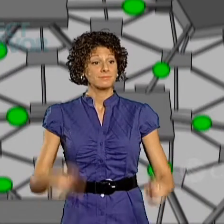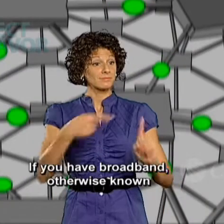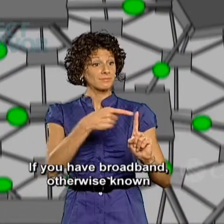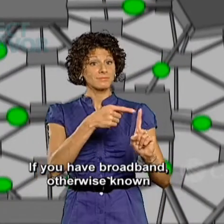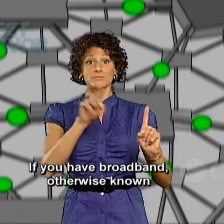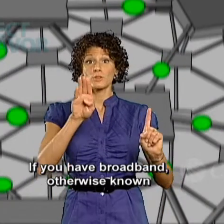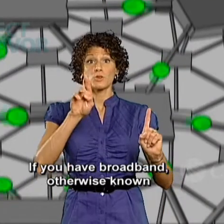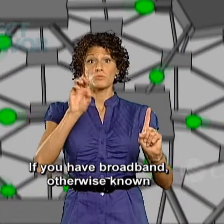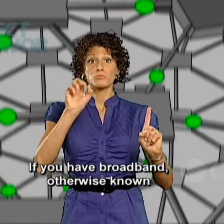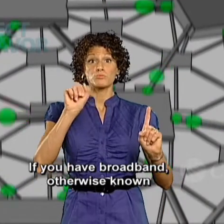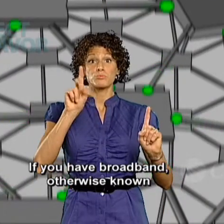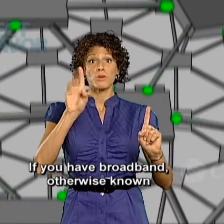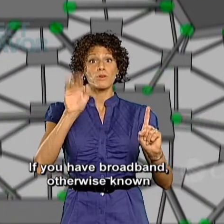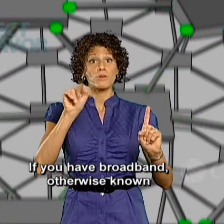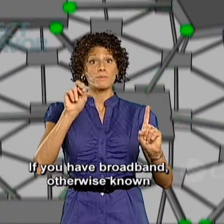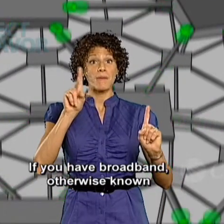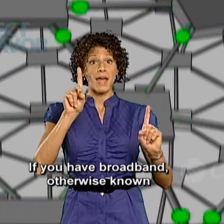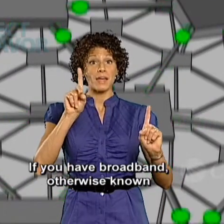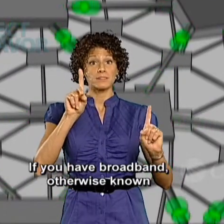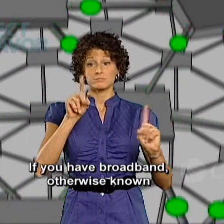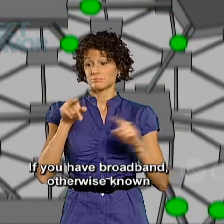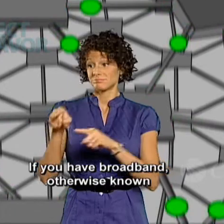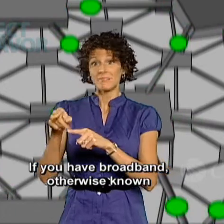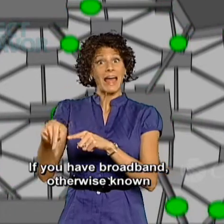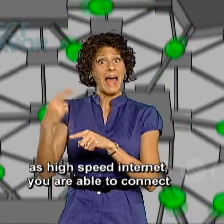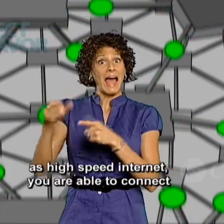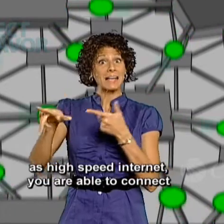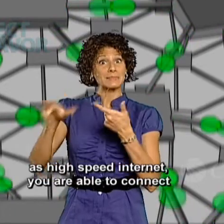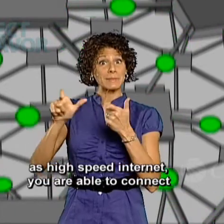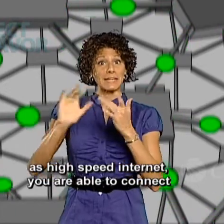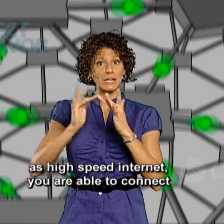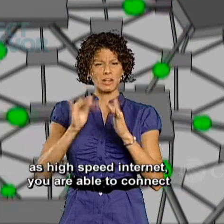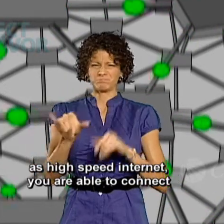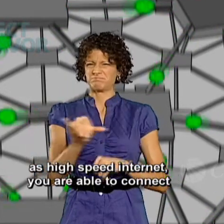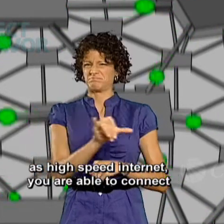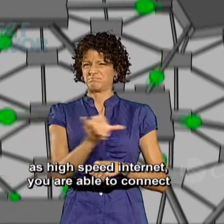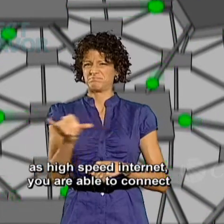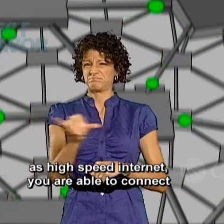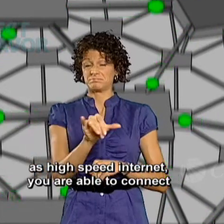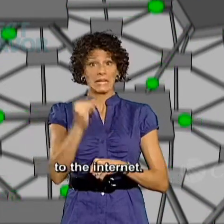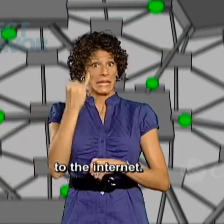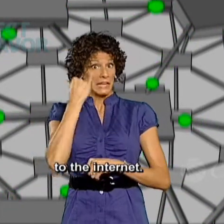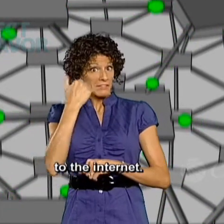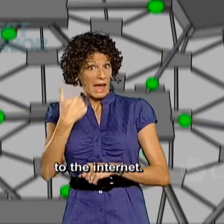If you have broadband, otherwise known as high-speed Internet, you are able to connect to the Internet.